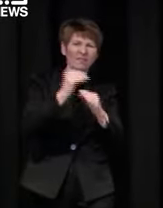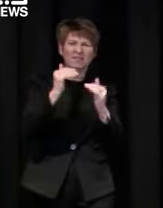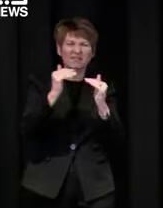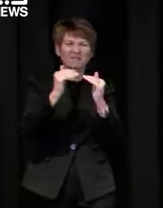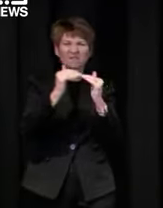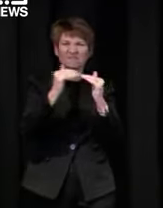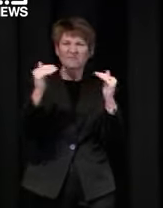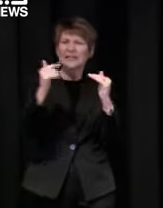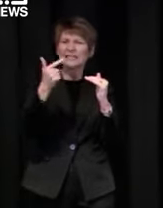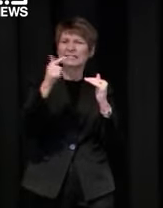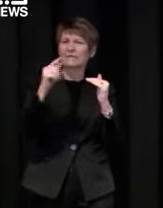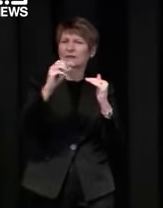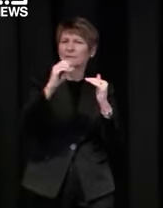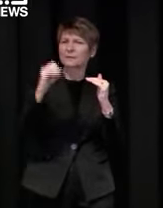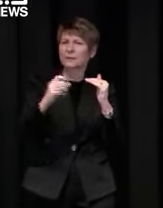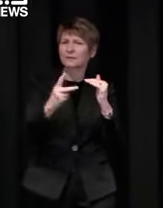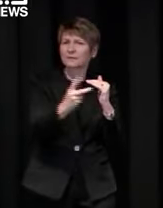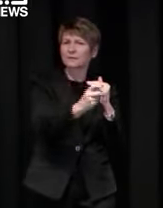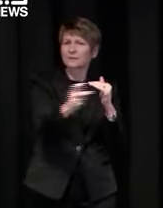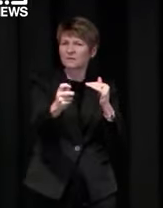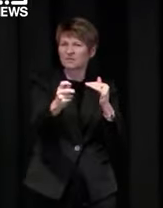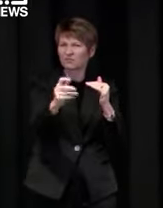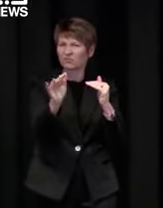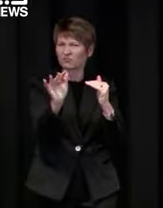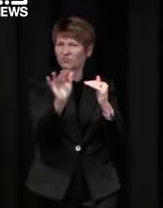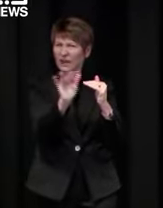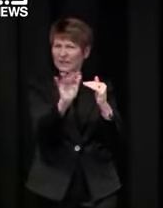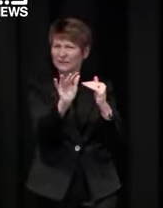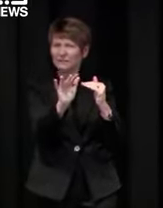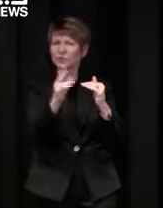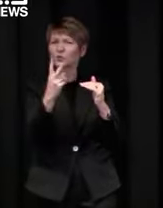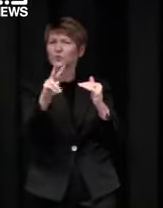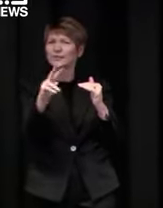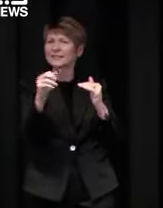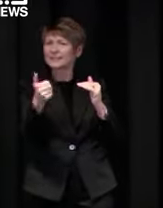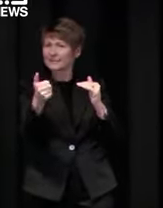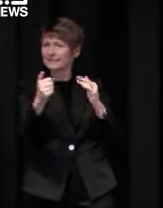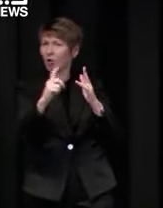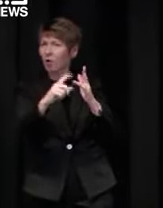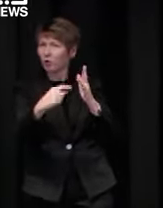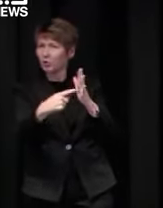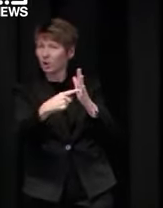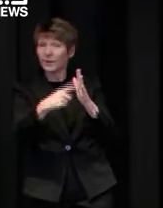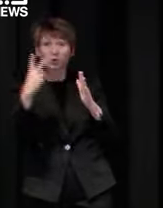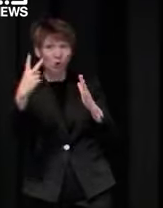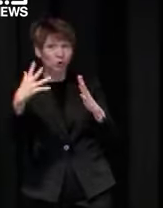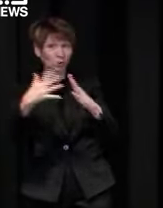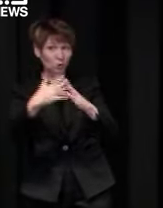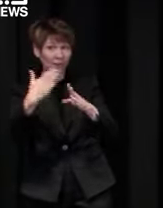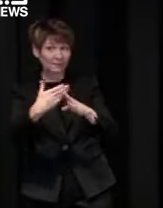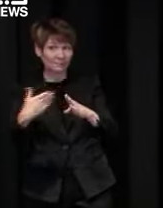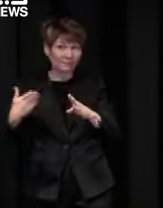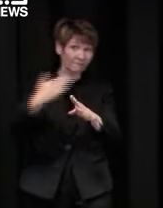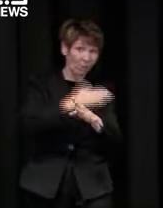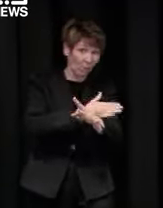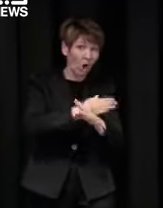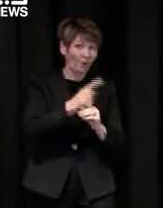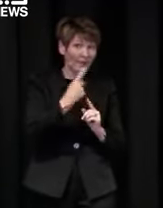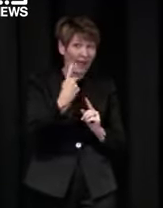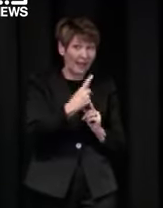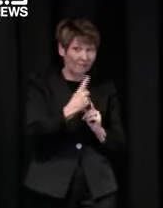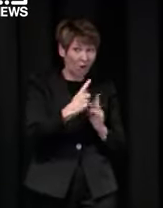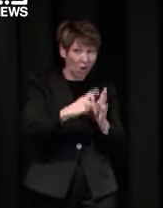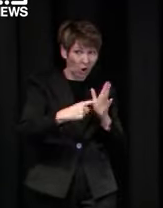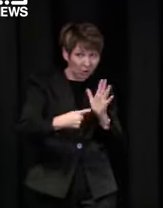which at the moment we're expecting to occur on about the 26th of October it's about seeing how our